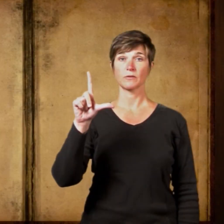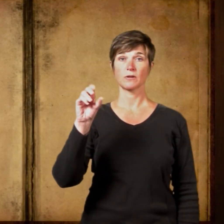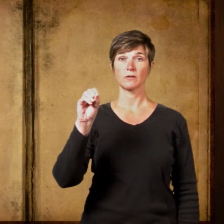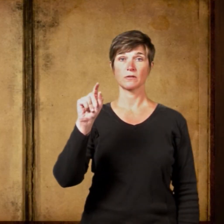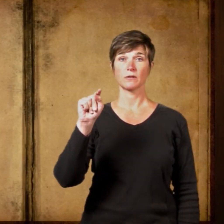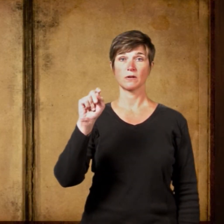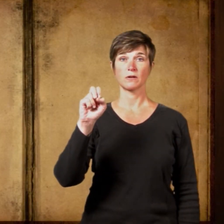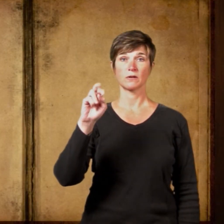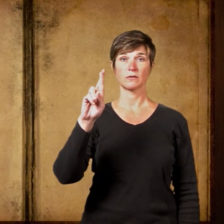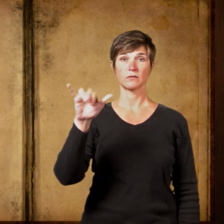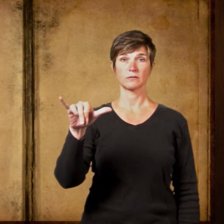Lottery